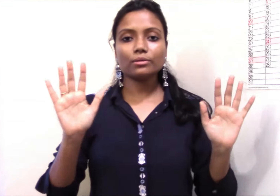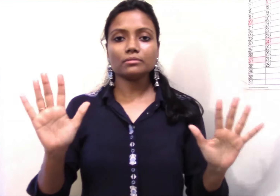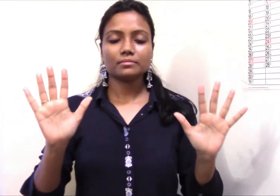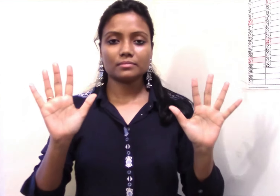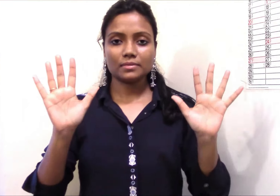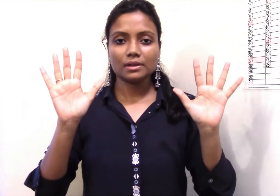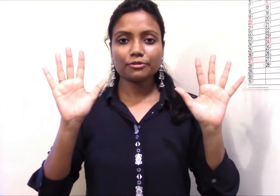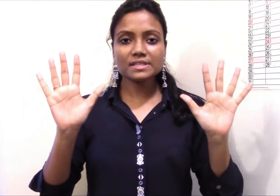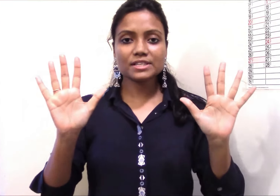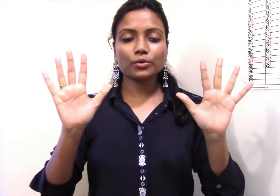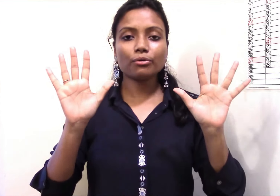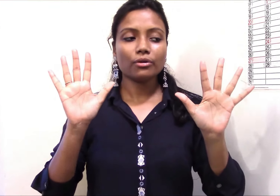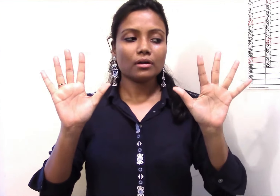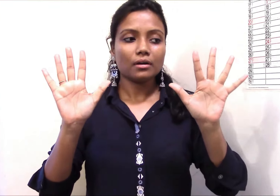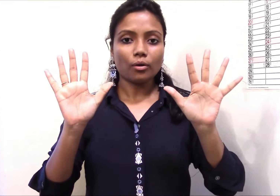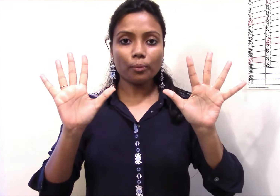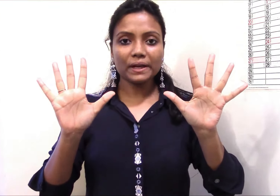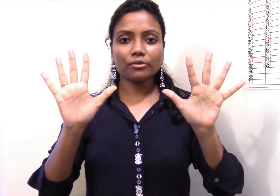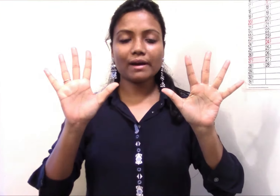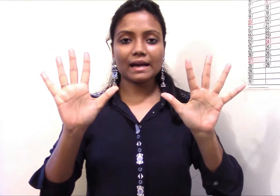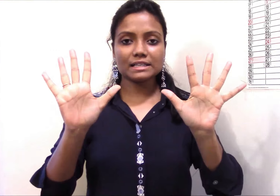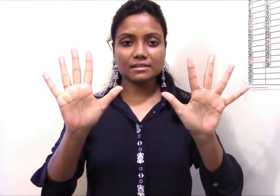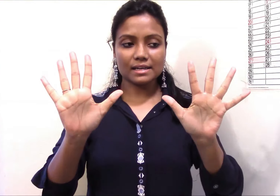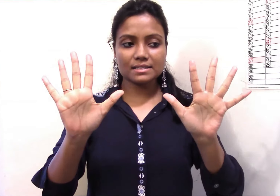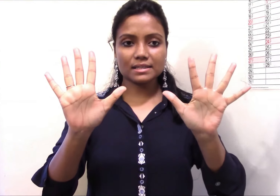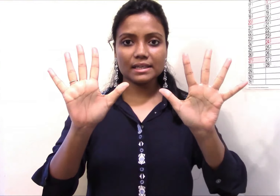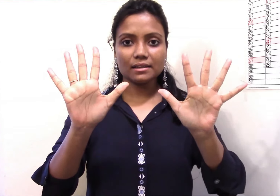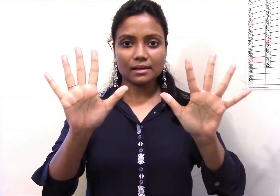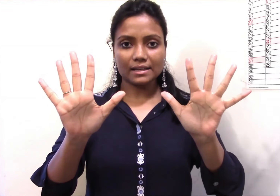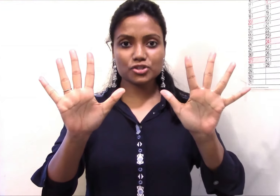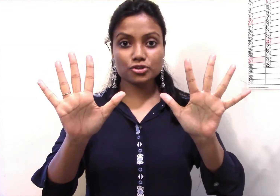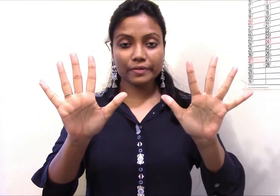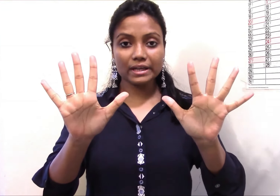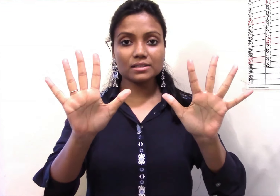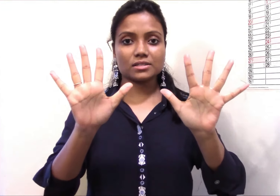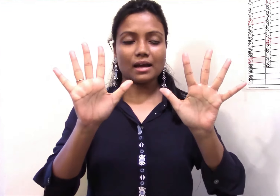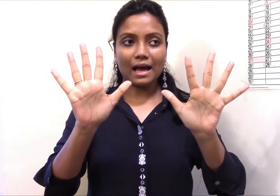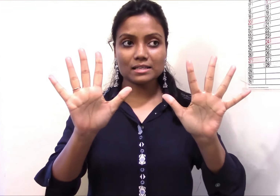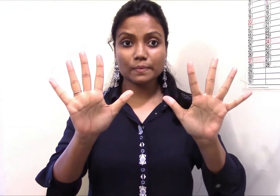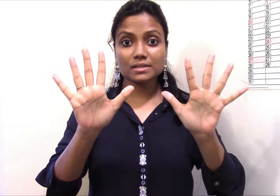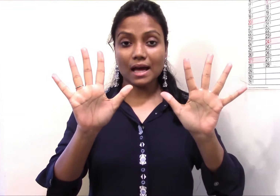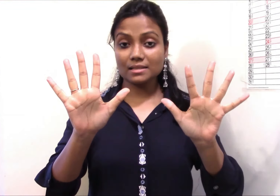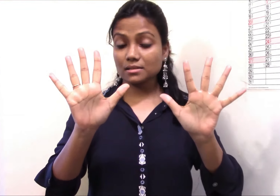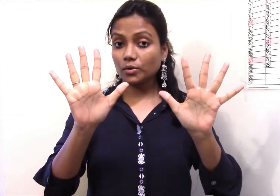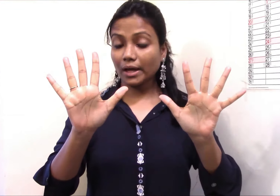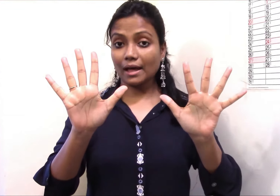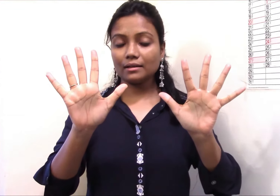So. First you. Open your hand nicely. Straight. As much as you can.